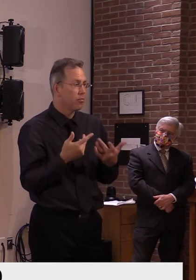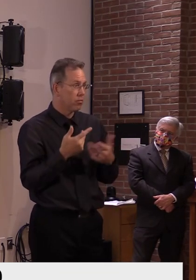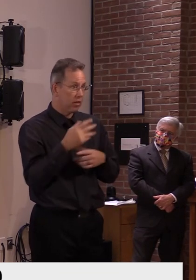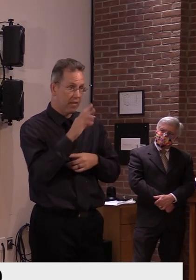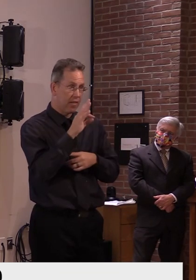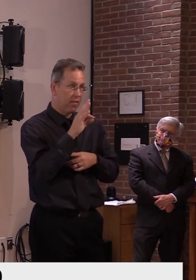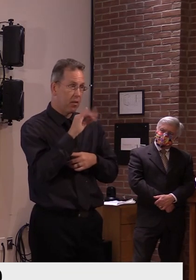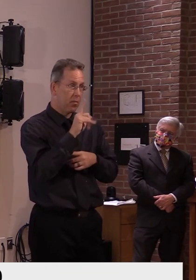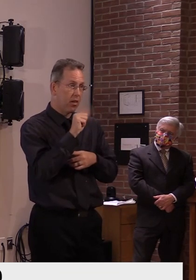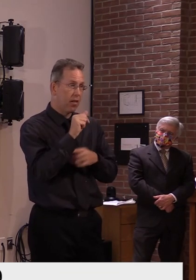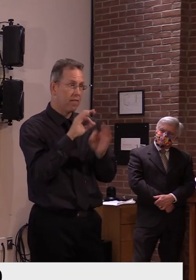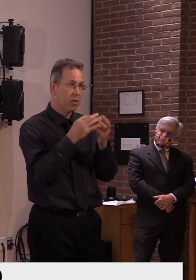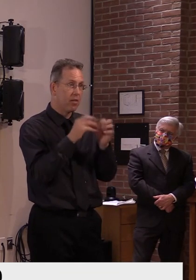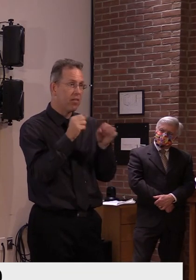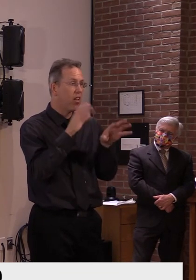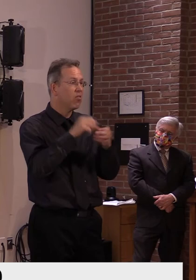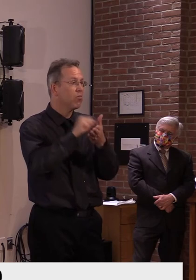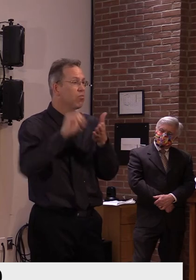you're getting at.